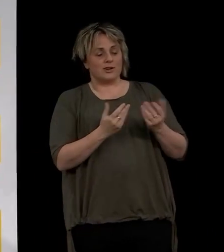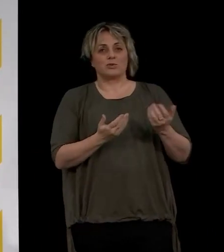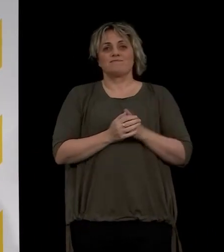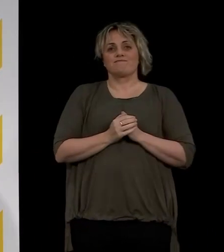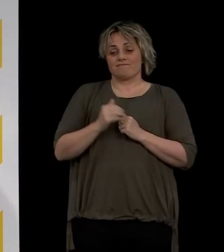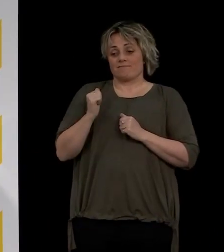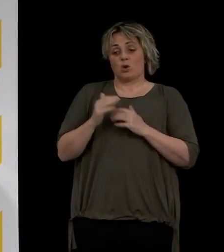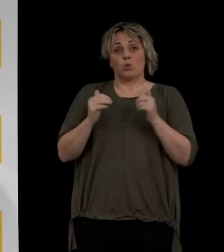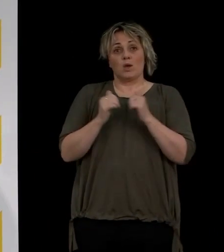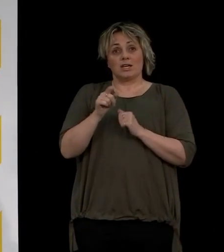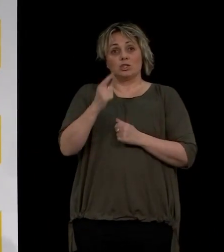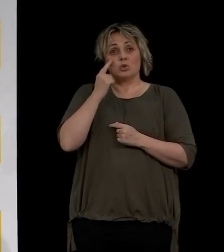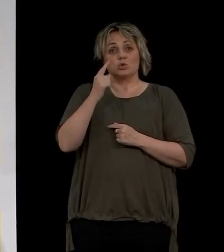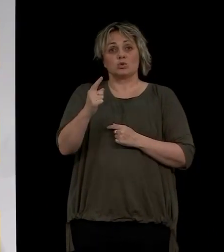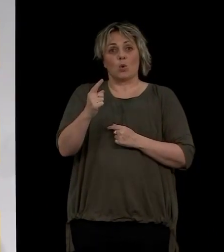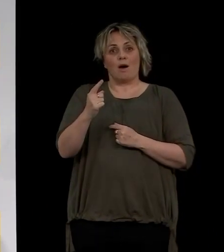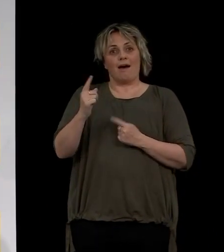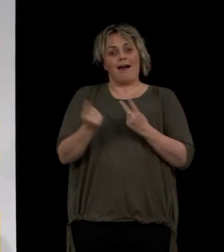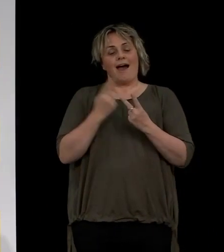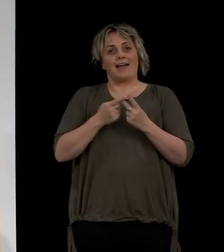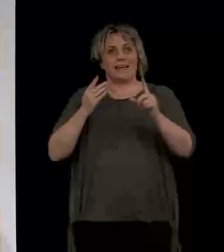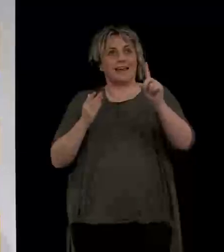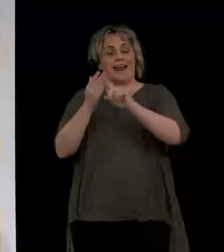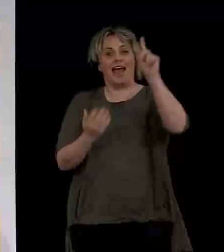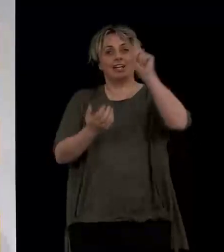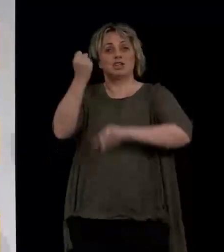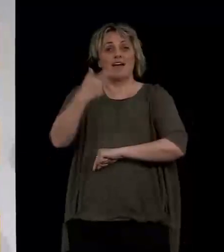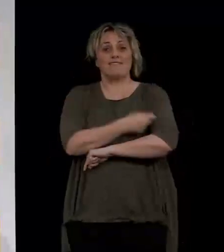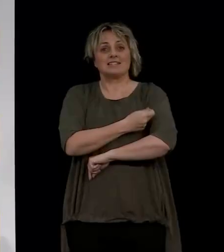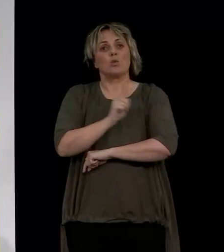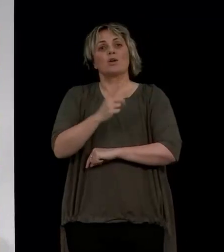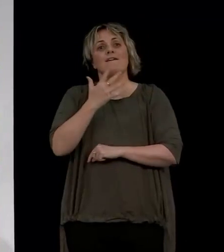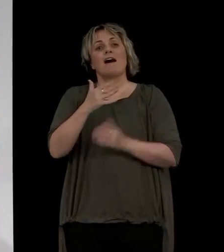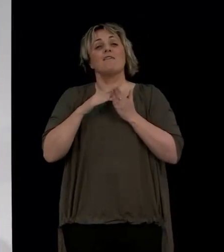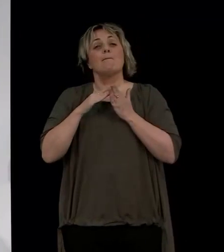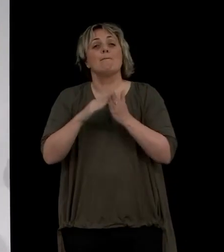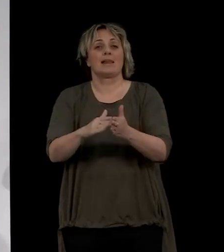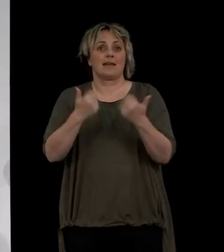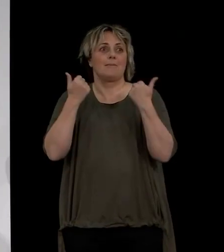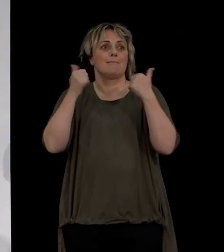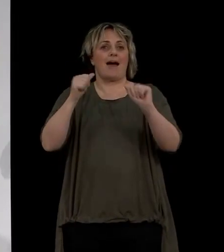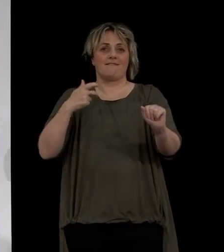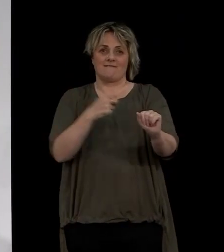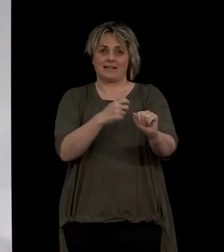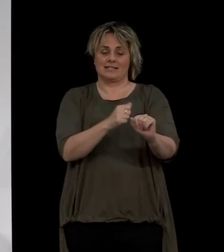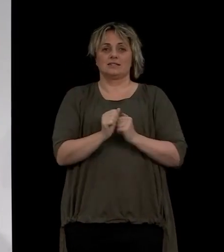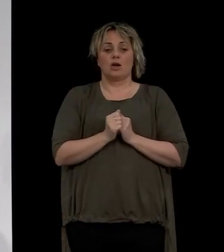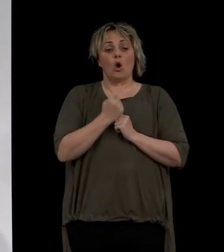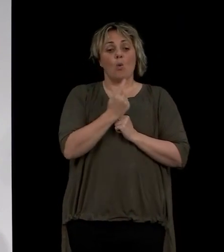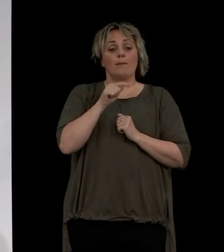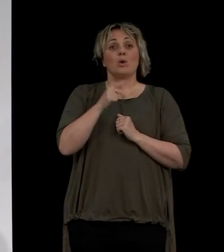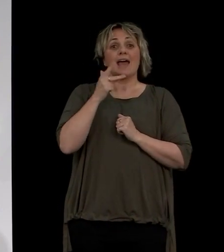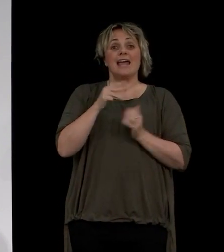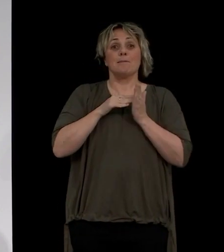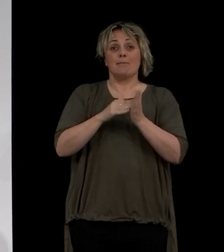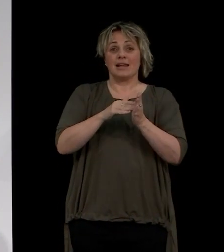Over the weekend, you will have seen we reached another vaccine milestone with more than 5 million vaccinations administered. 1.8 million New Zealanders